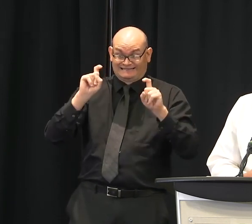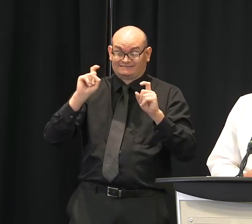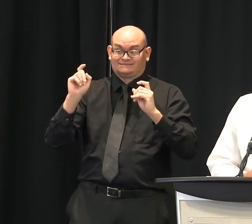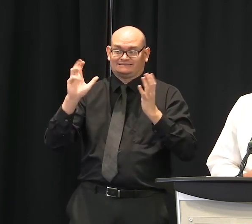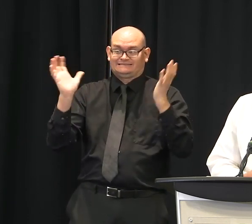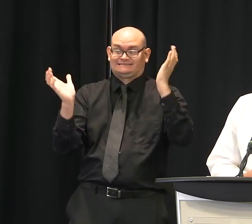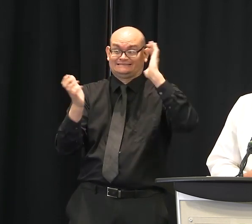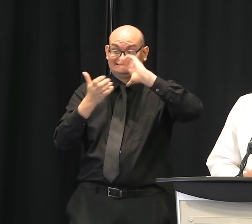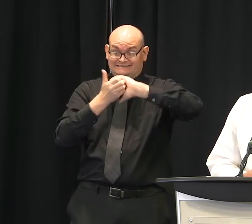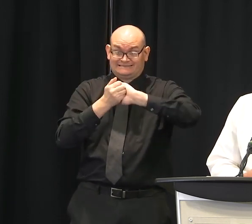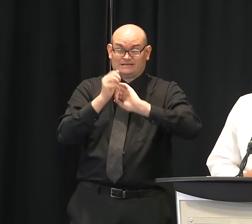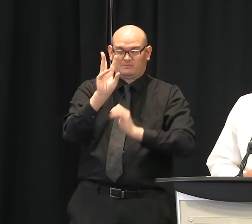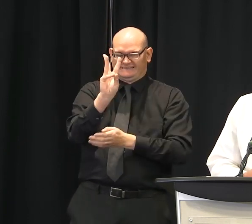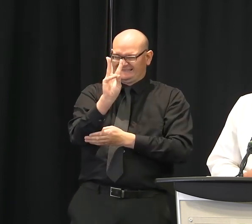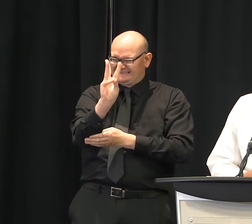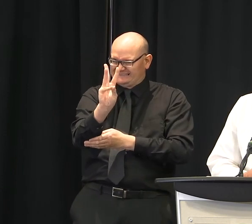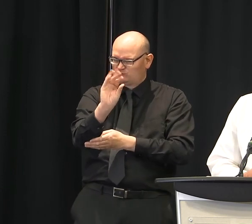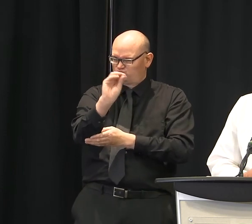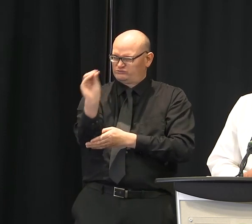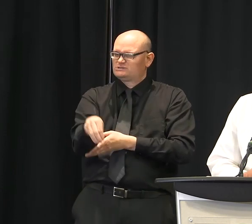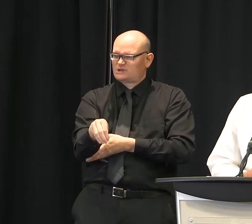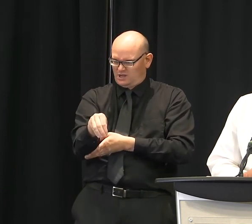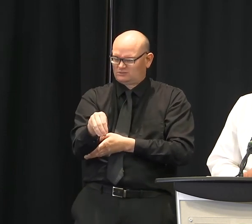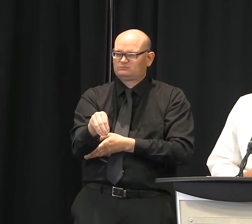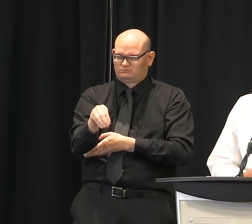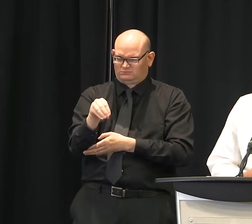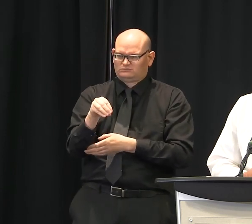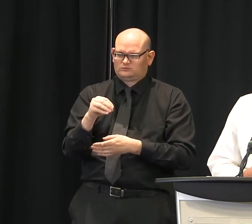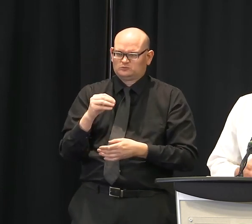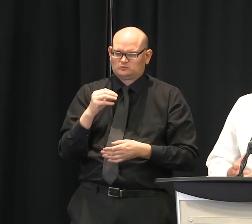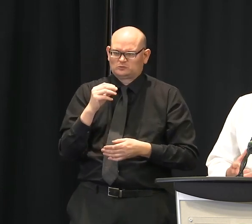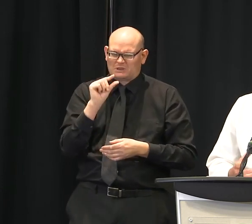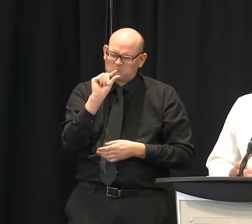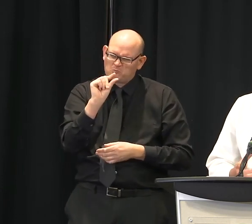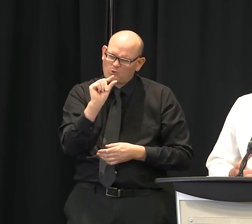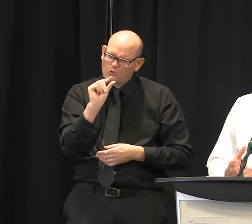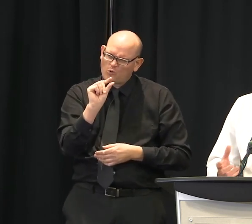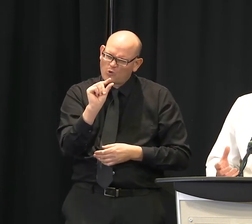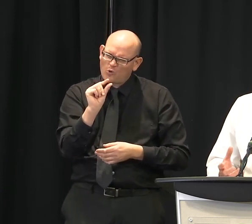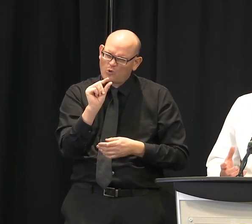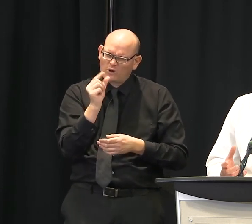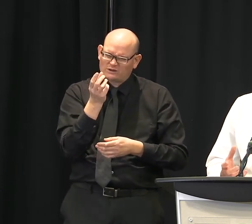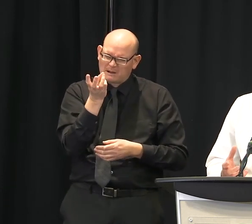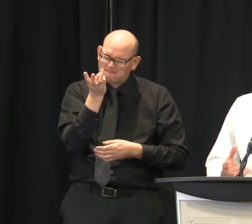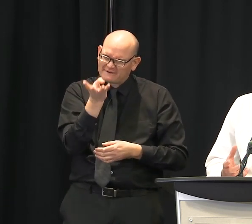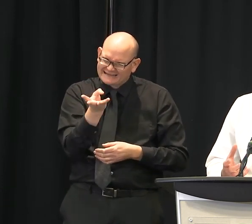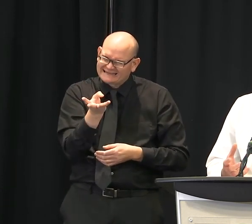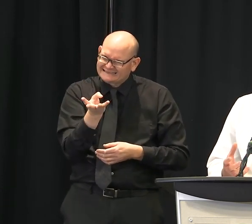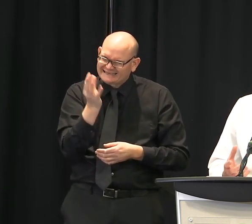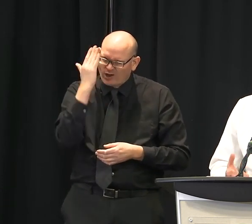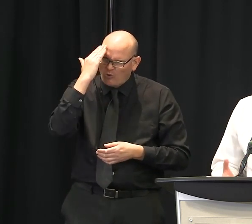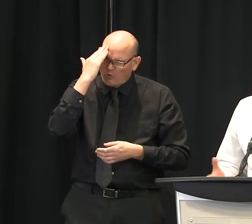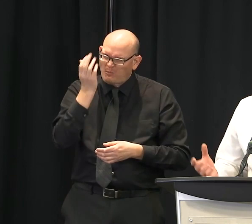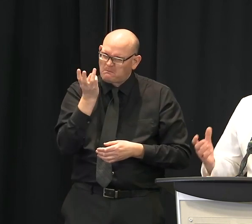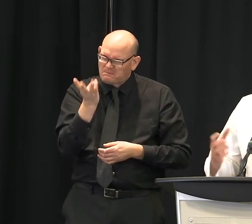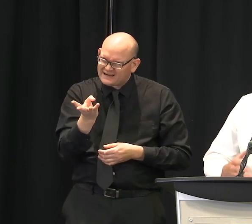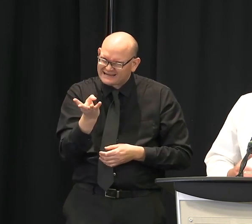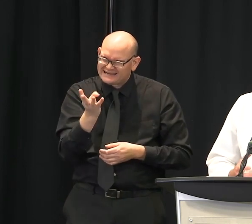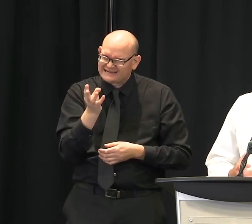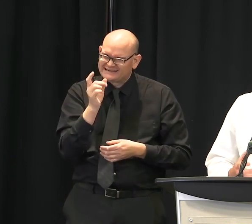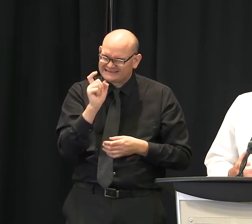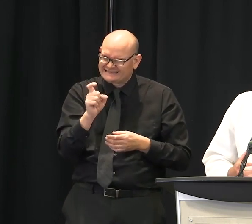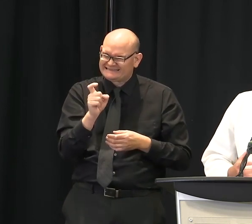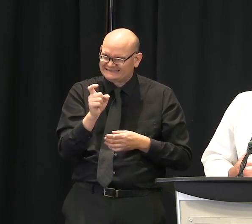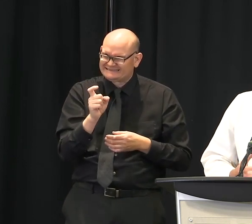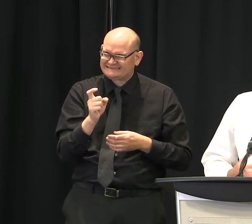number is very reassuring in that, as we've discussed before, what we really want to do in South Carolina is get